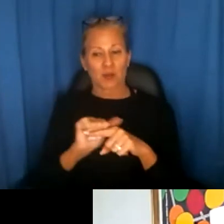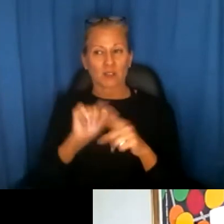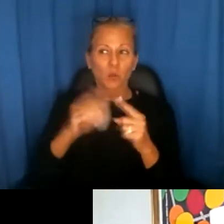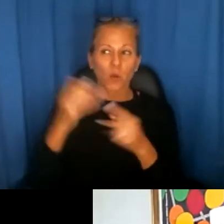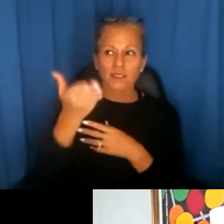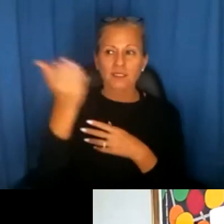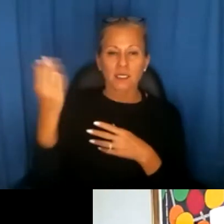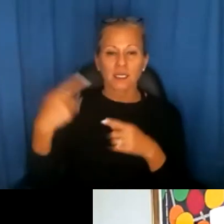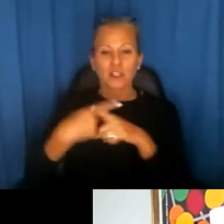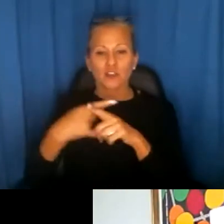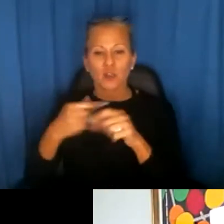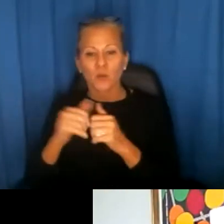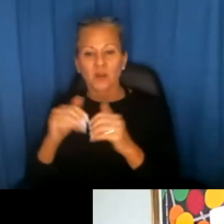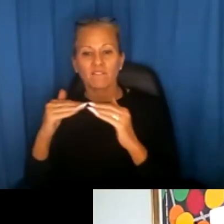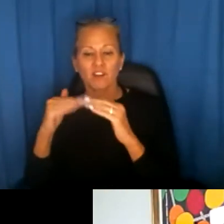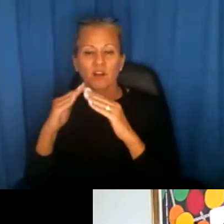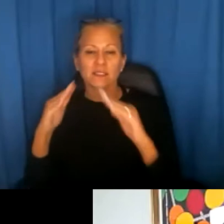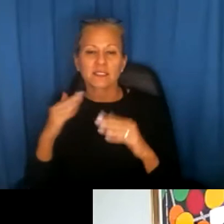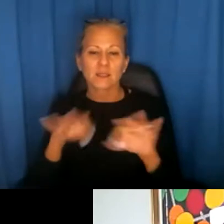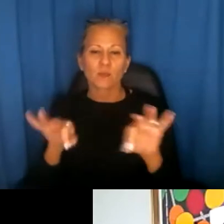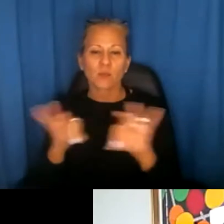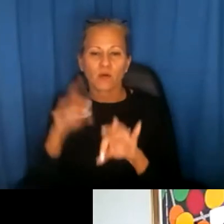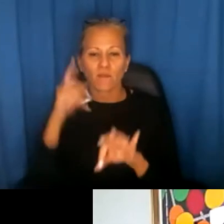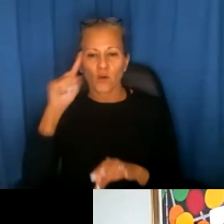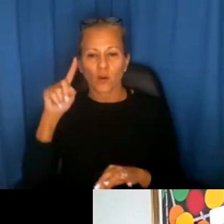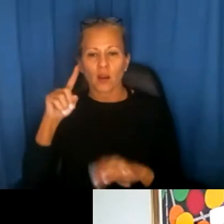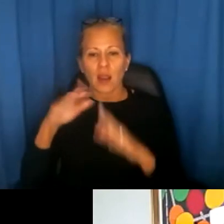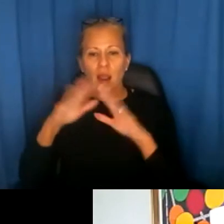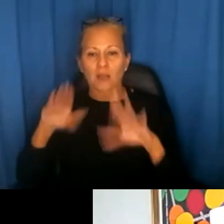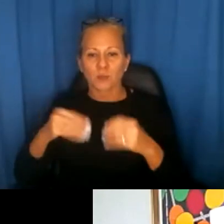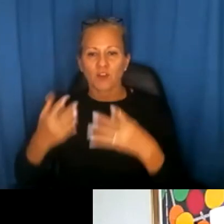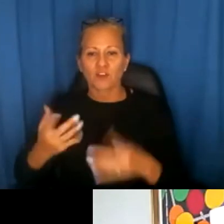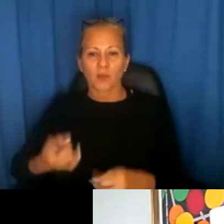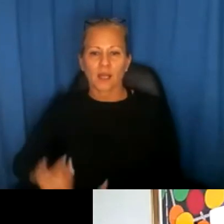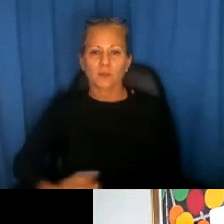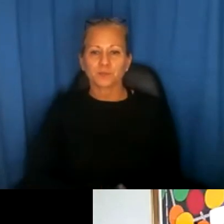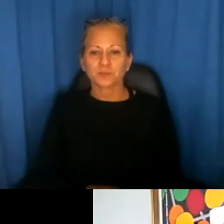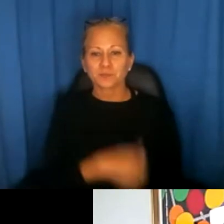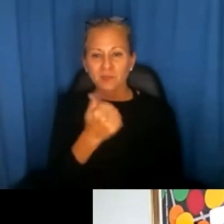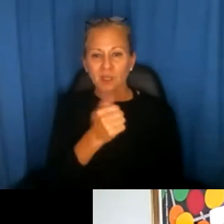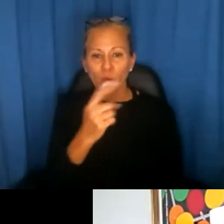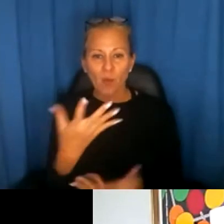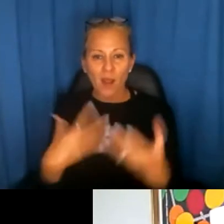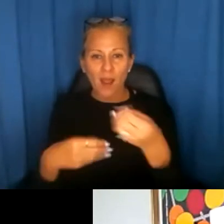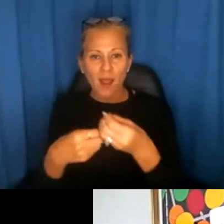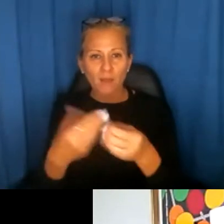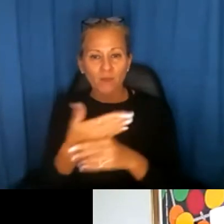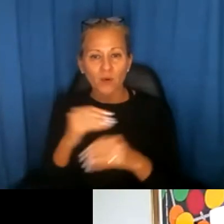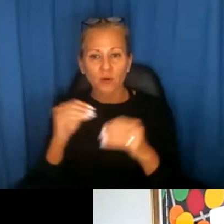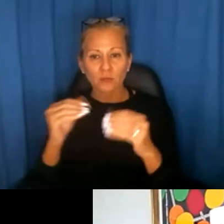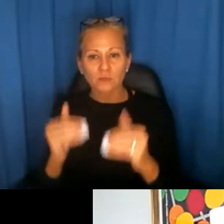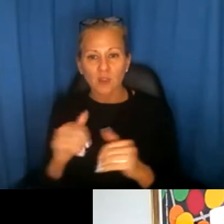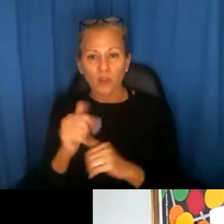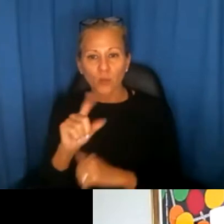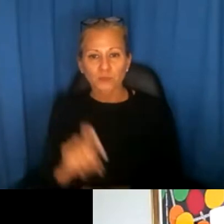and the intersections with Fair Housing, I think, would be important for housing providers right now. Thanks. Anybody else wanted to add anything on that before we move on to another